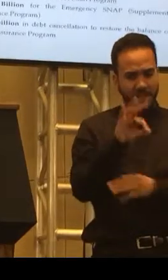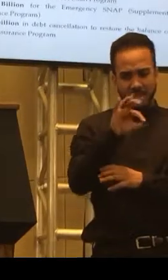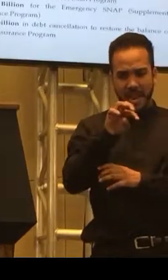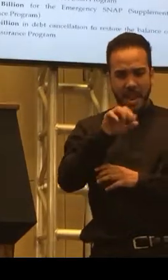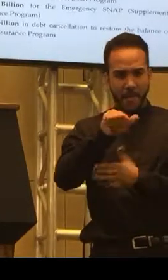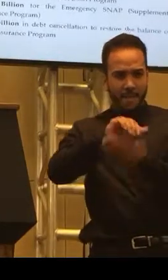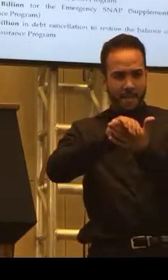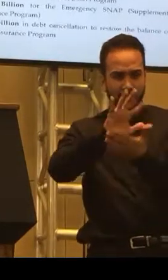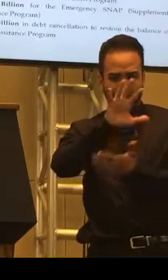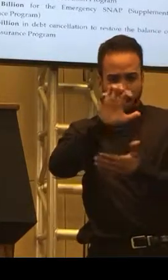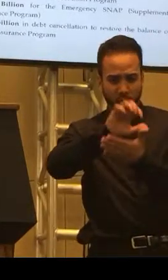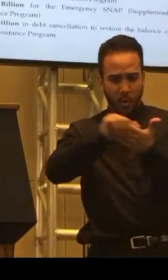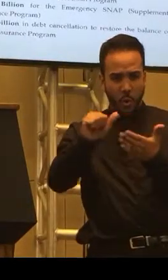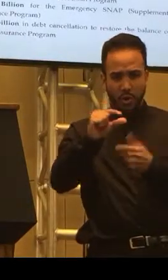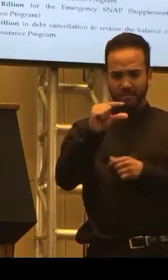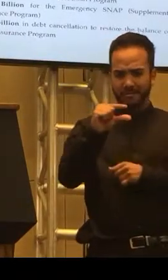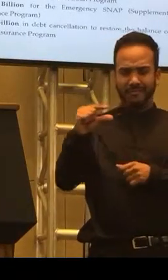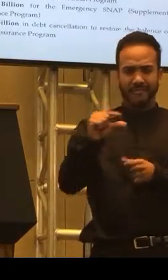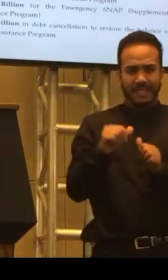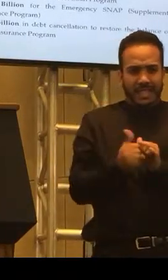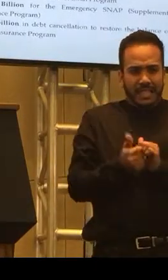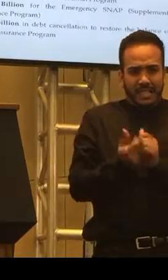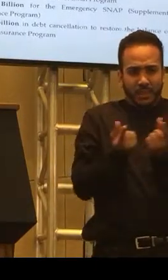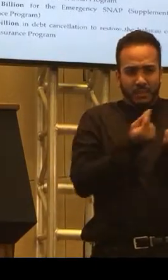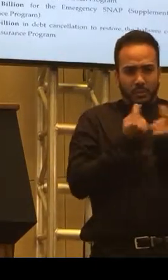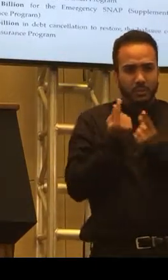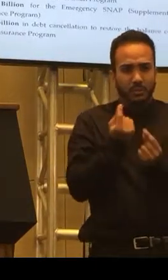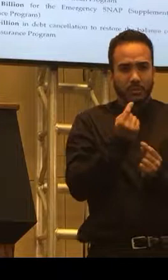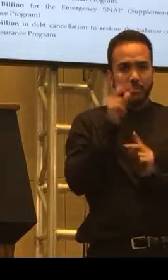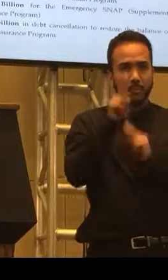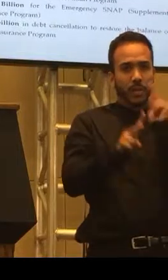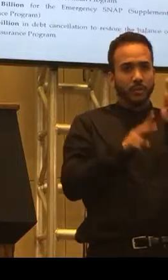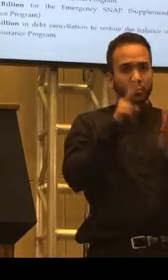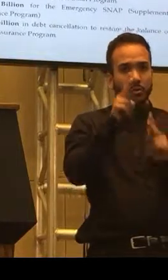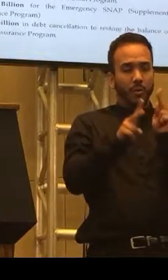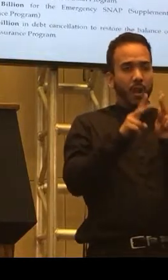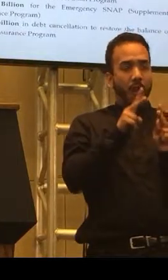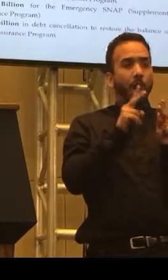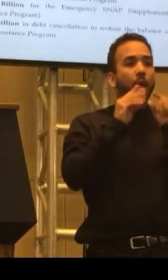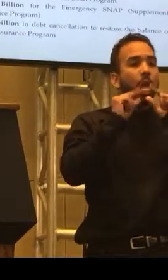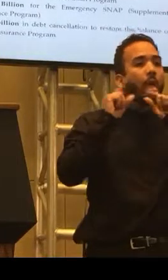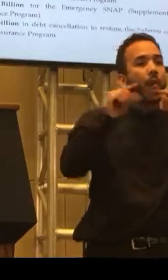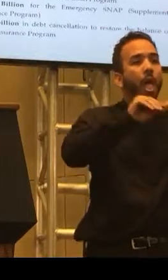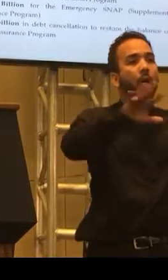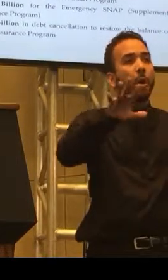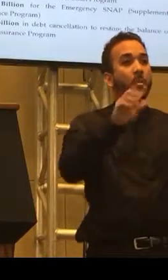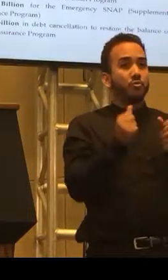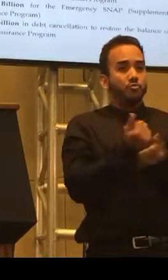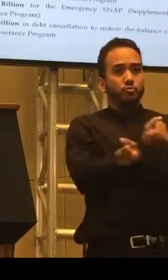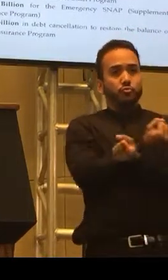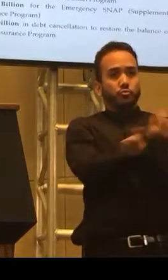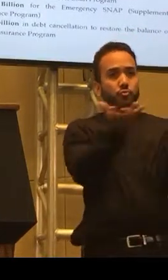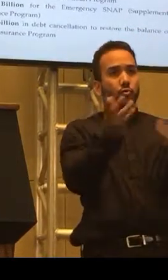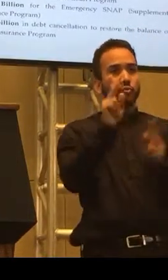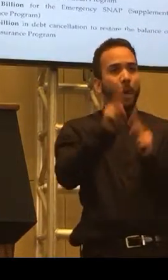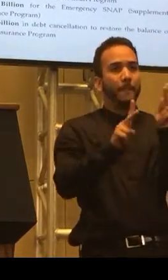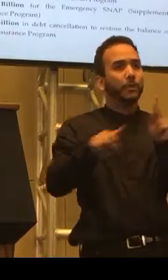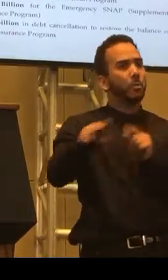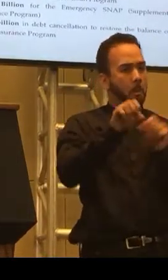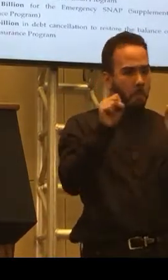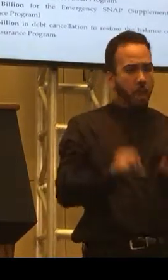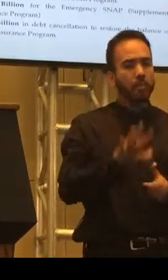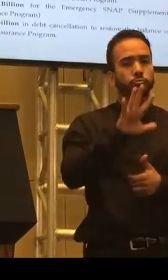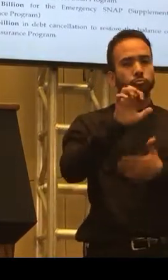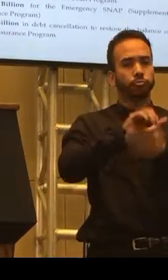is putting out there? Because at some point, somebody said everybody was eligible, and then at another point, somebody said, no, you